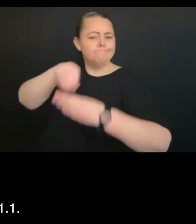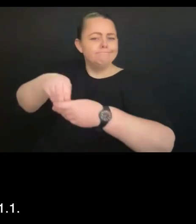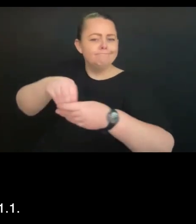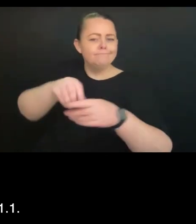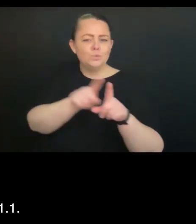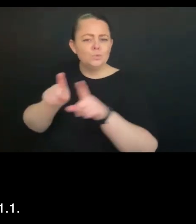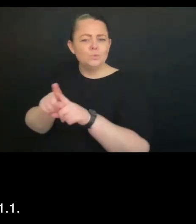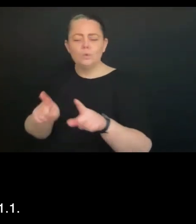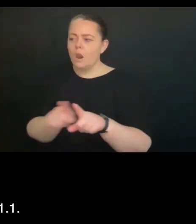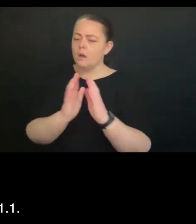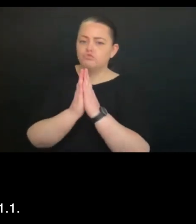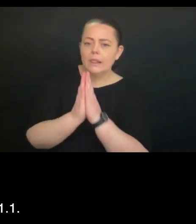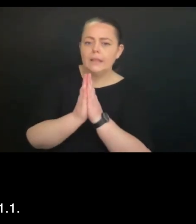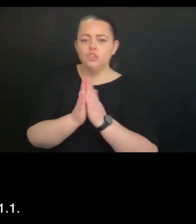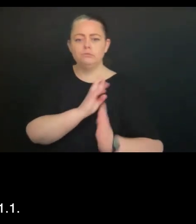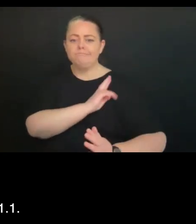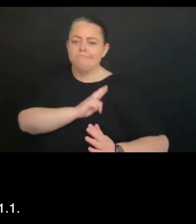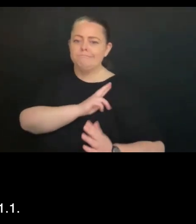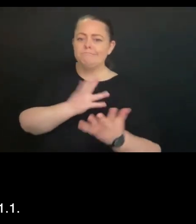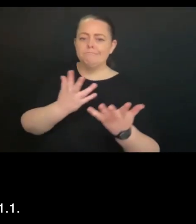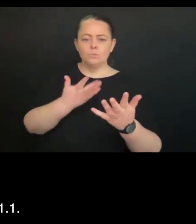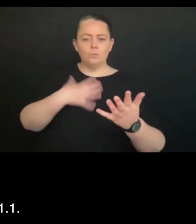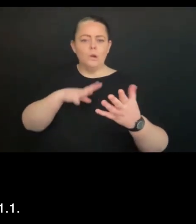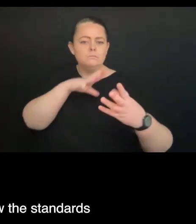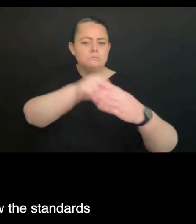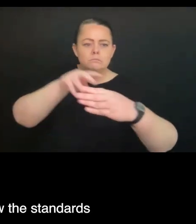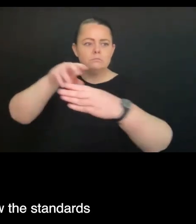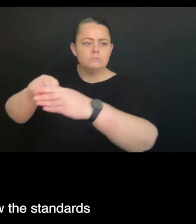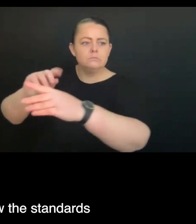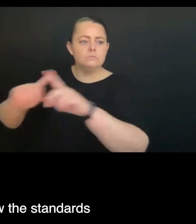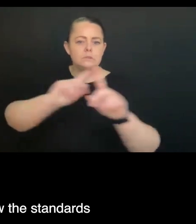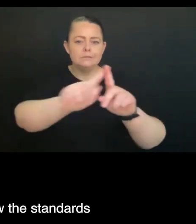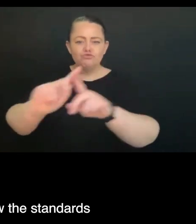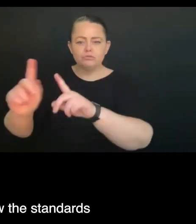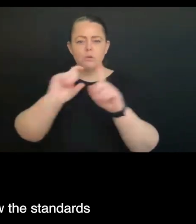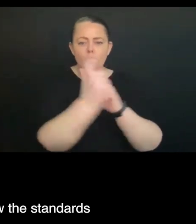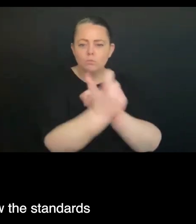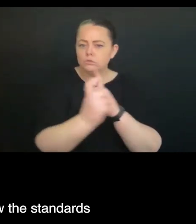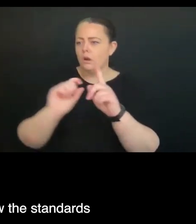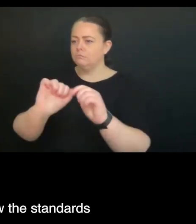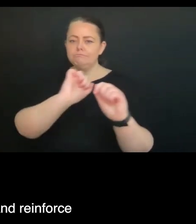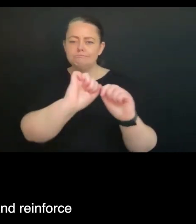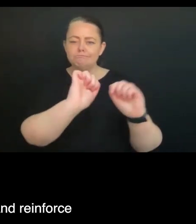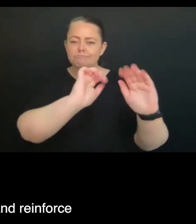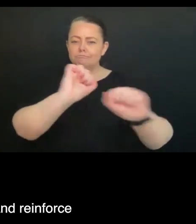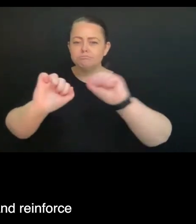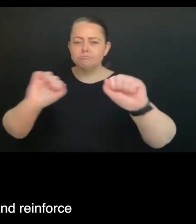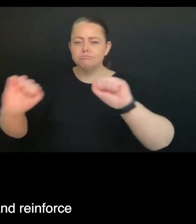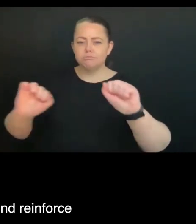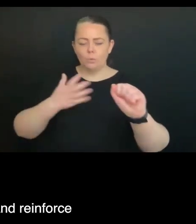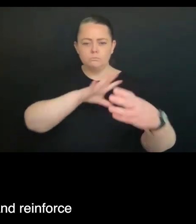5.5.3, 7.1.1. So just again to highlight how the standards will